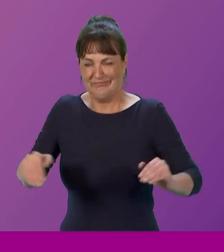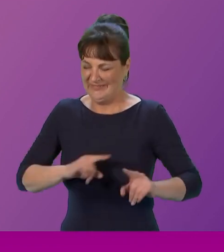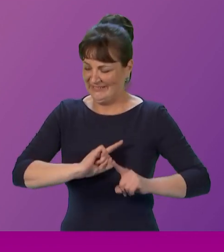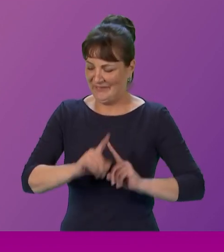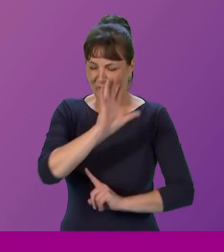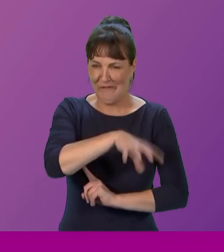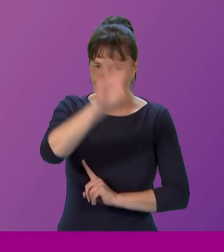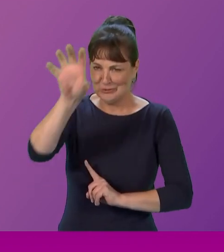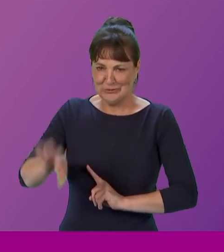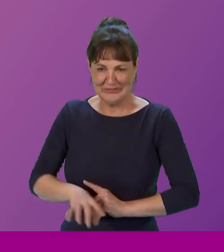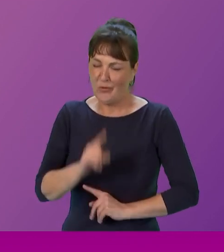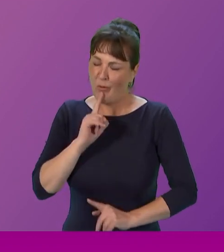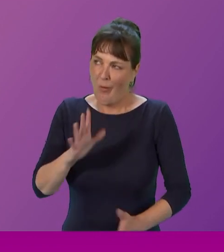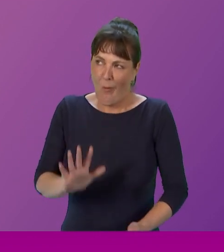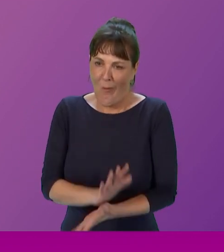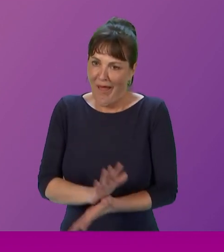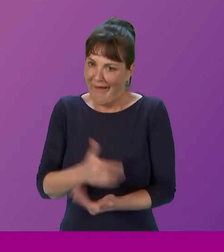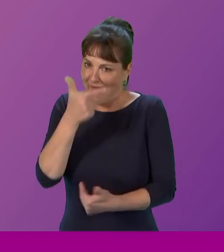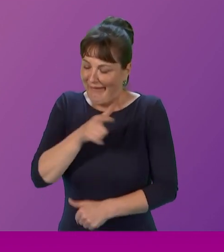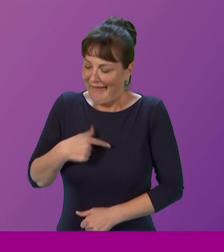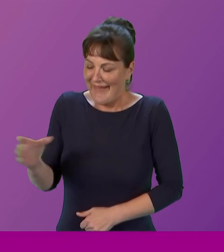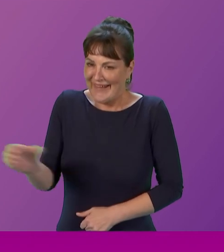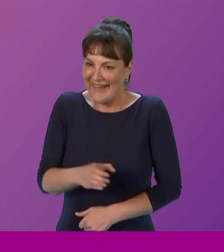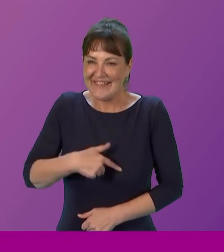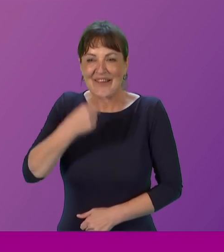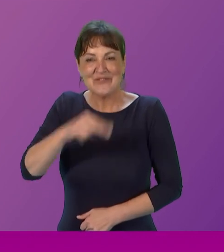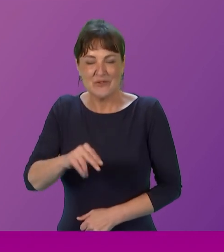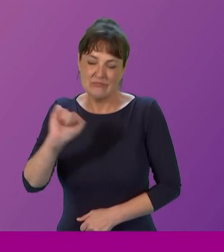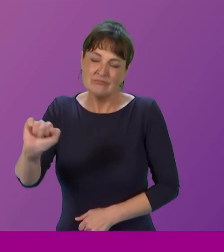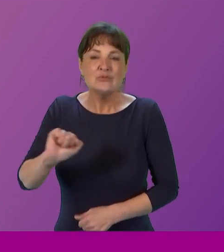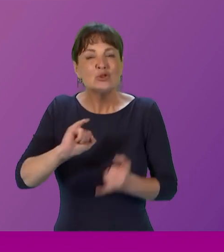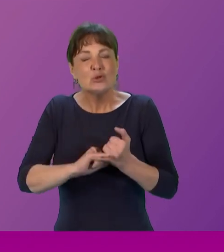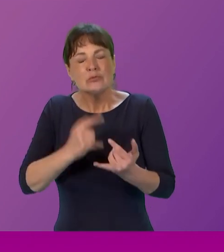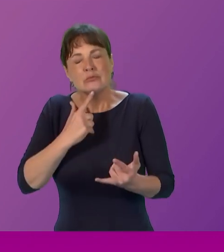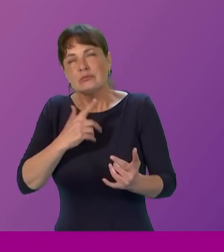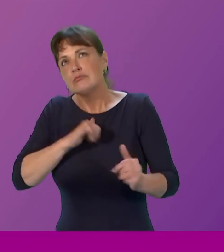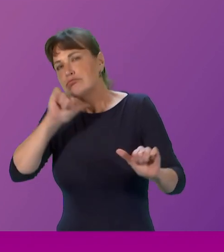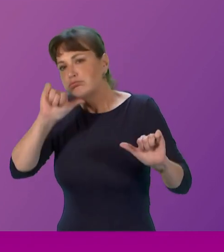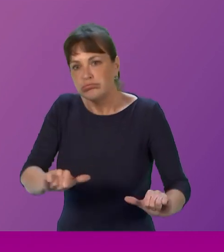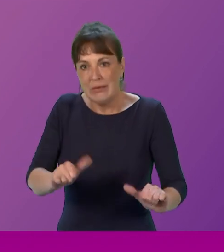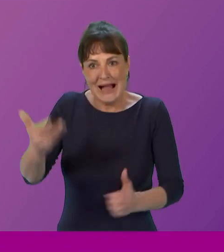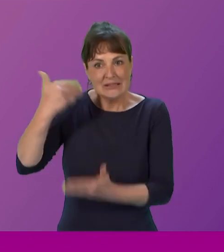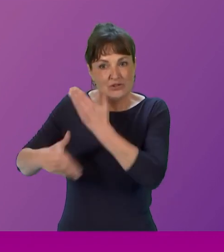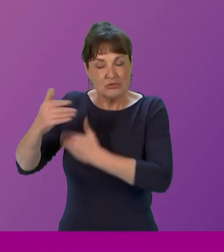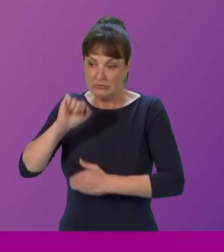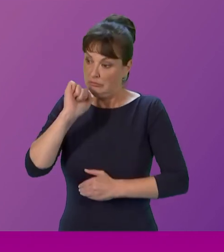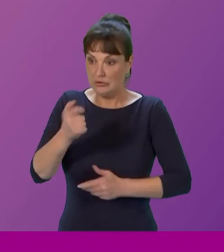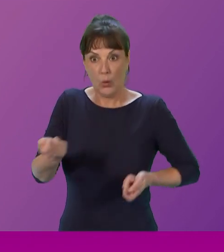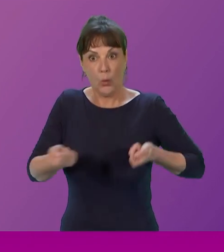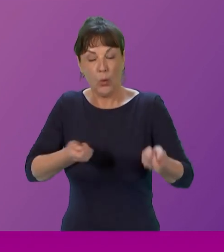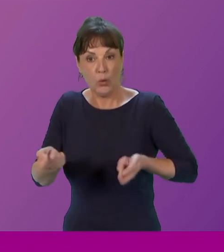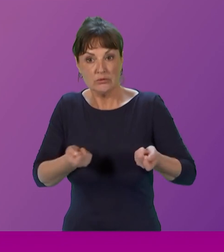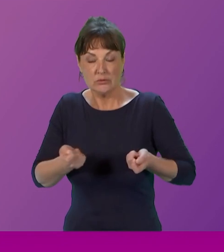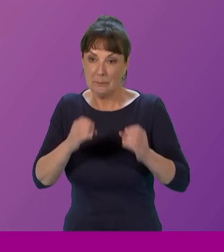with us this afternoon. Susan is passionate about history. She's the host of BBC Scotland's radio history magazine programme, Time